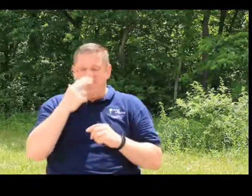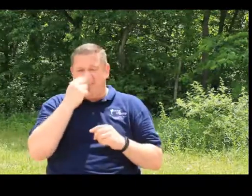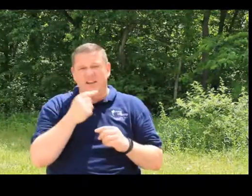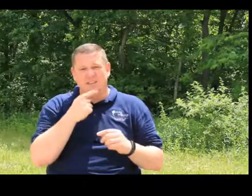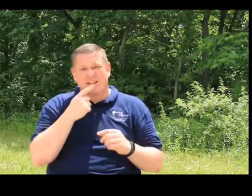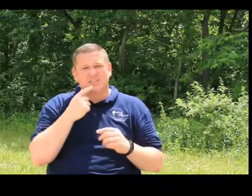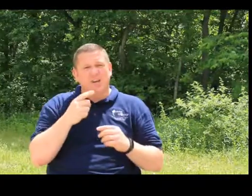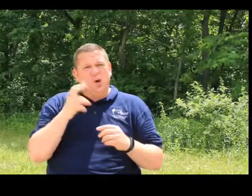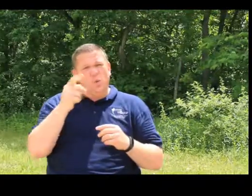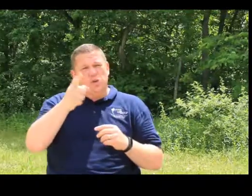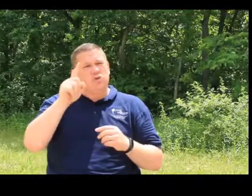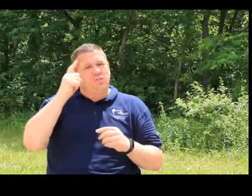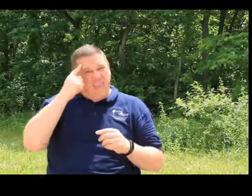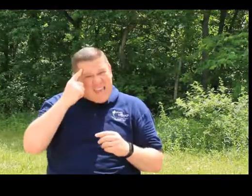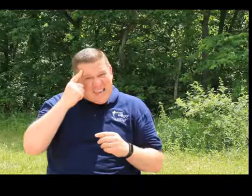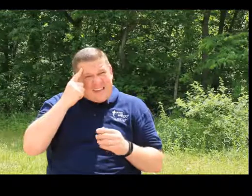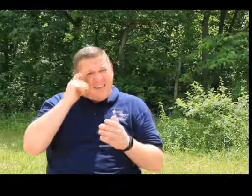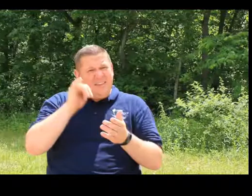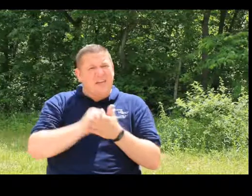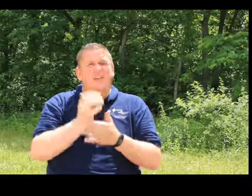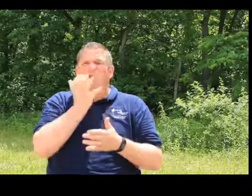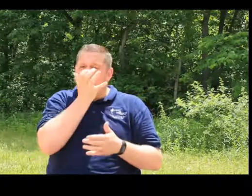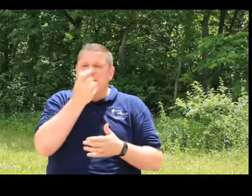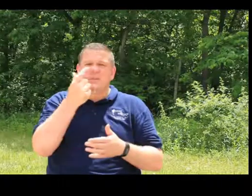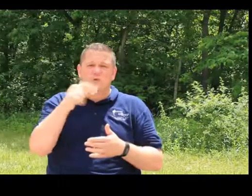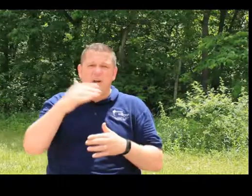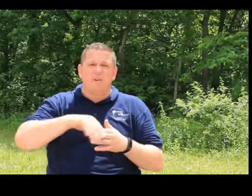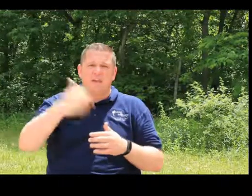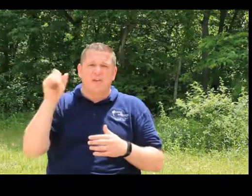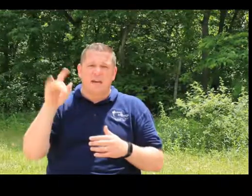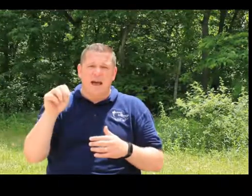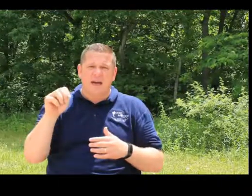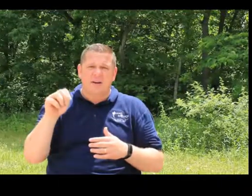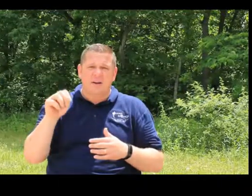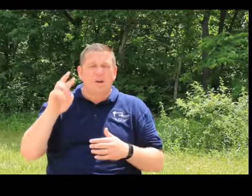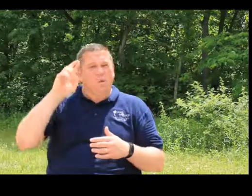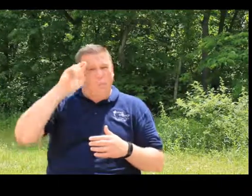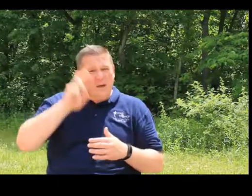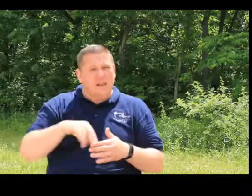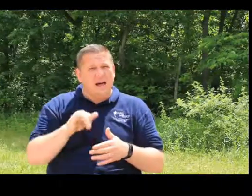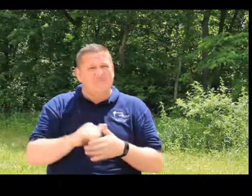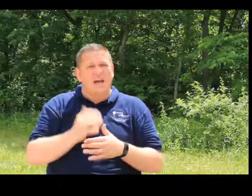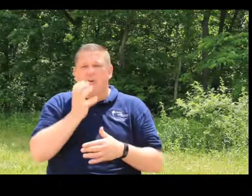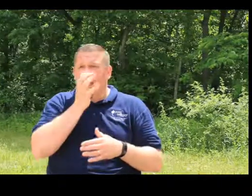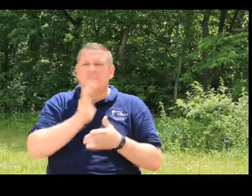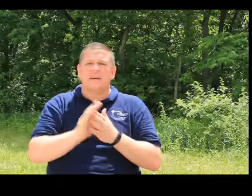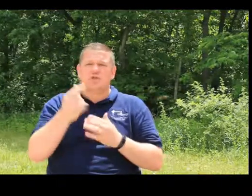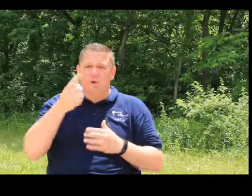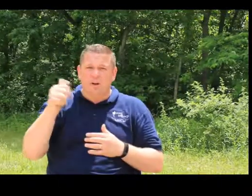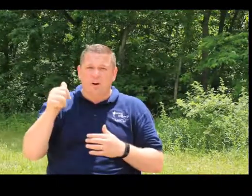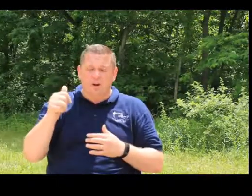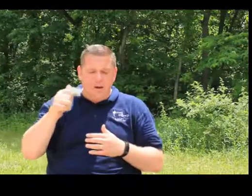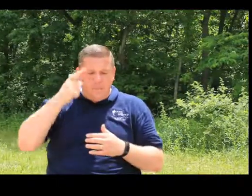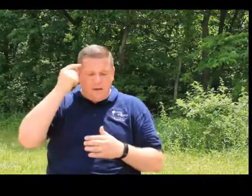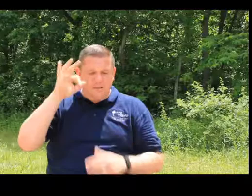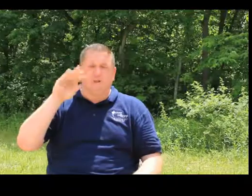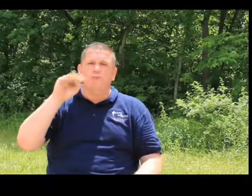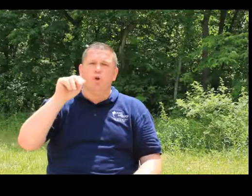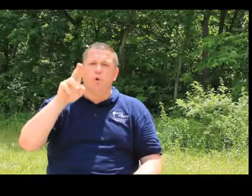it's funny. It says, when you think that the grass is greener on the other side, realize that grass gets greener because of manure.